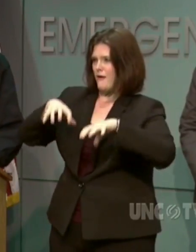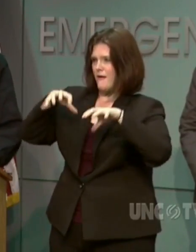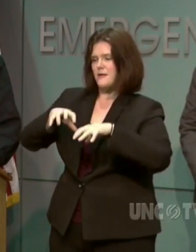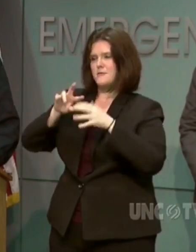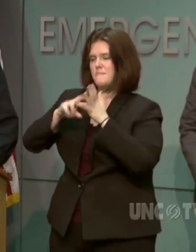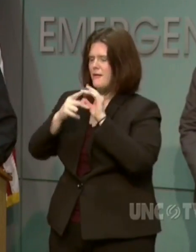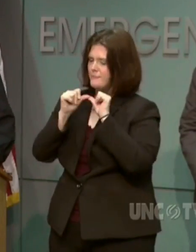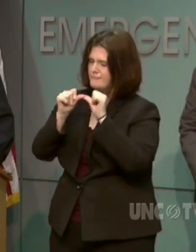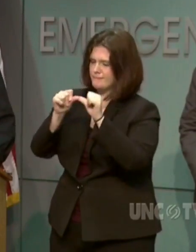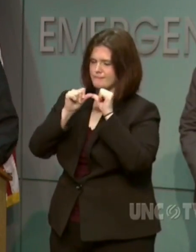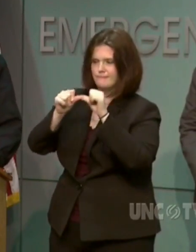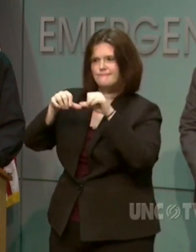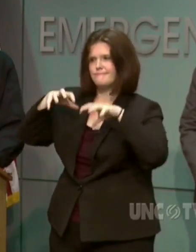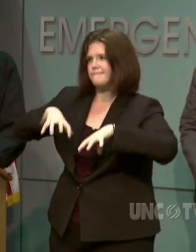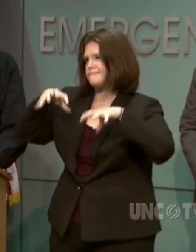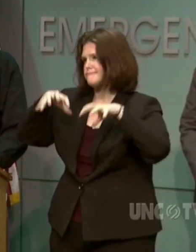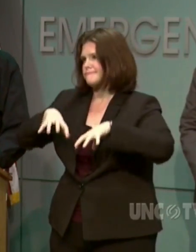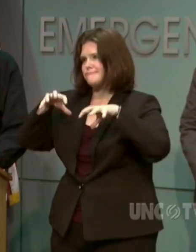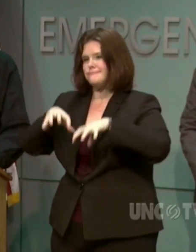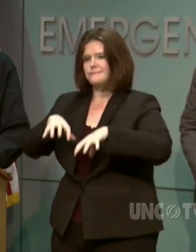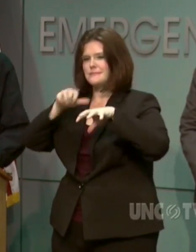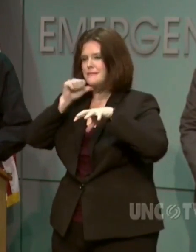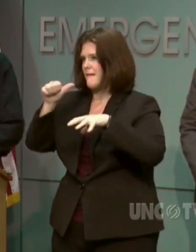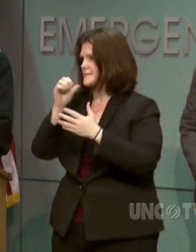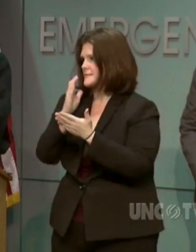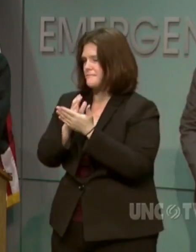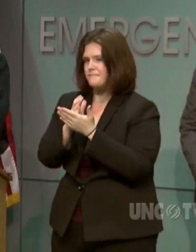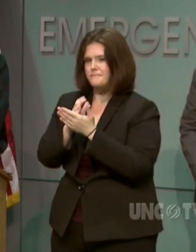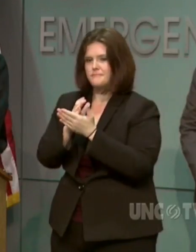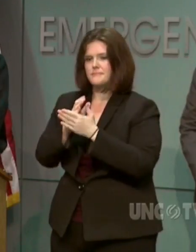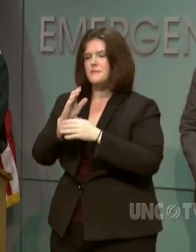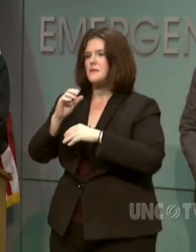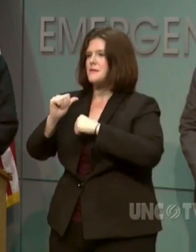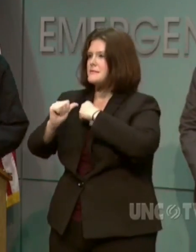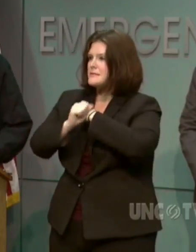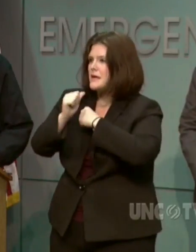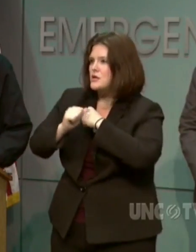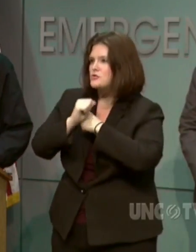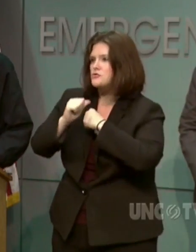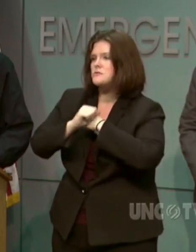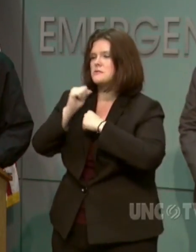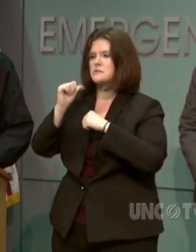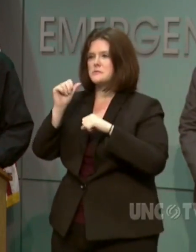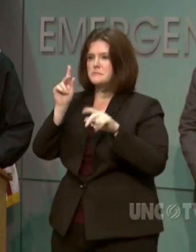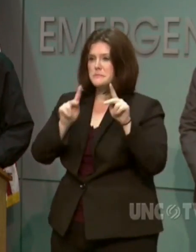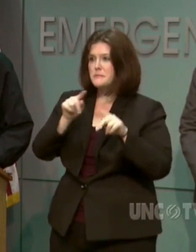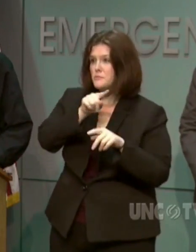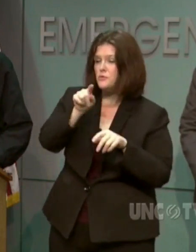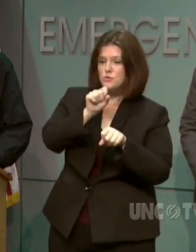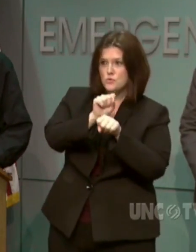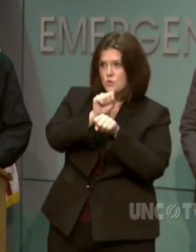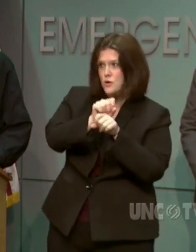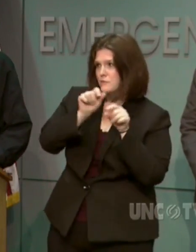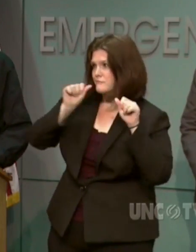Rescue crews are working in risky, dangerous conditions that will only get worse today.